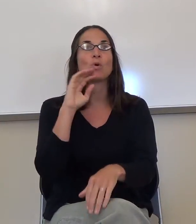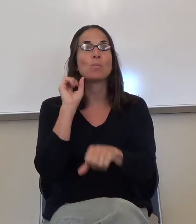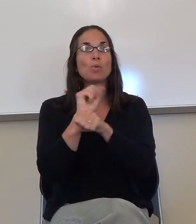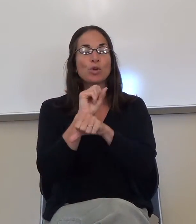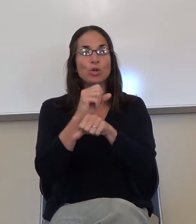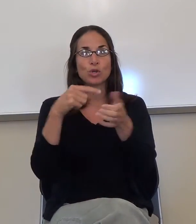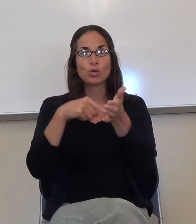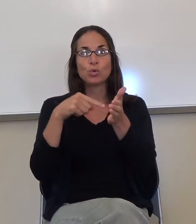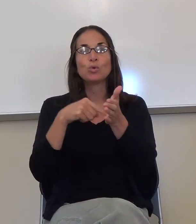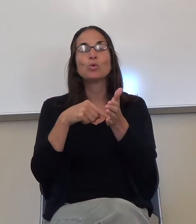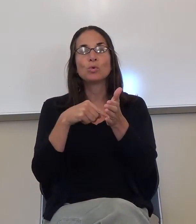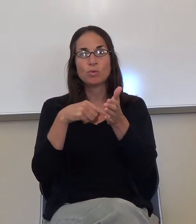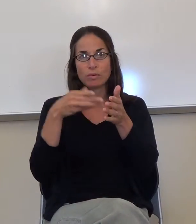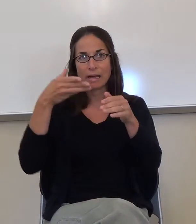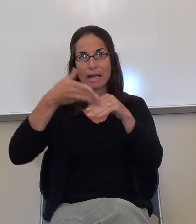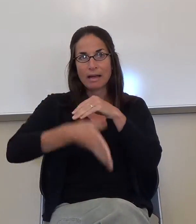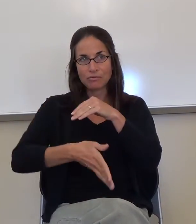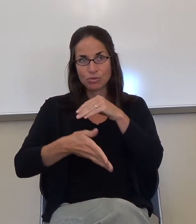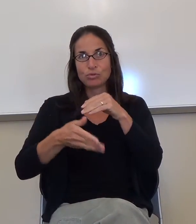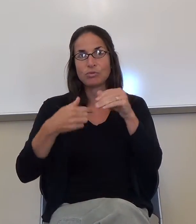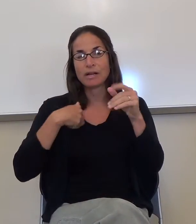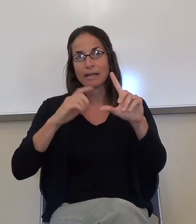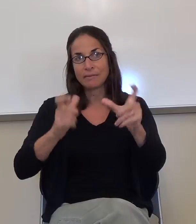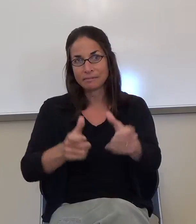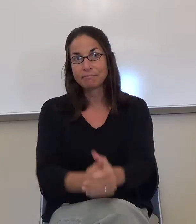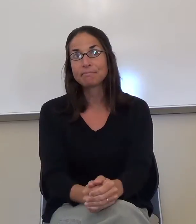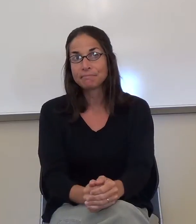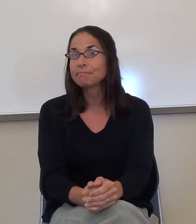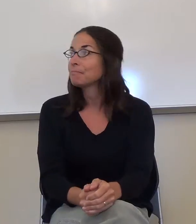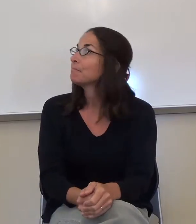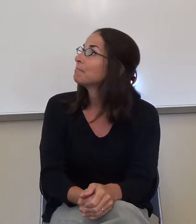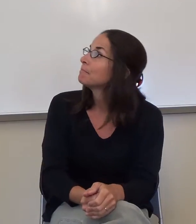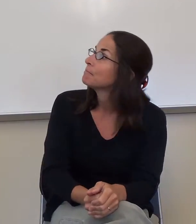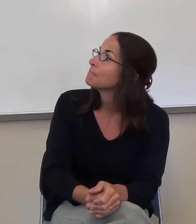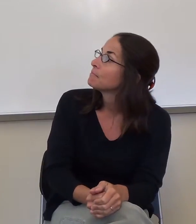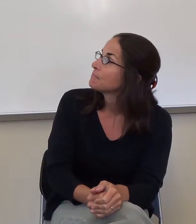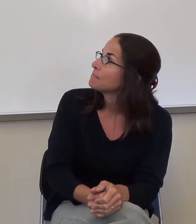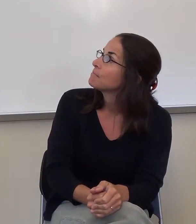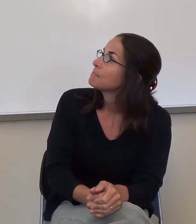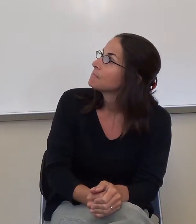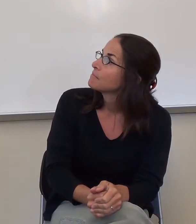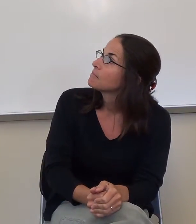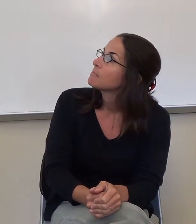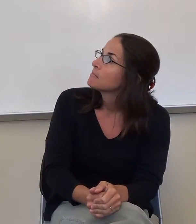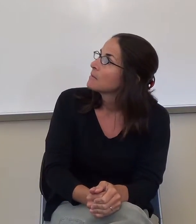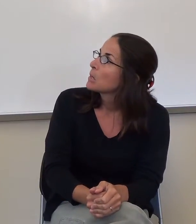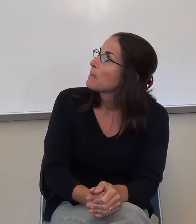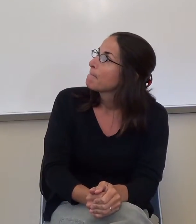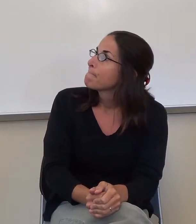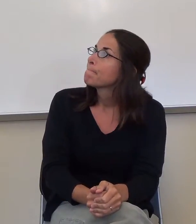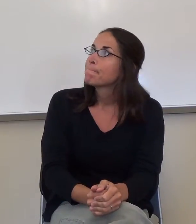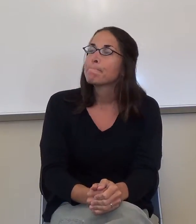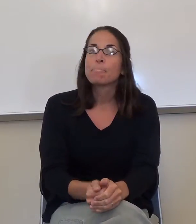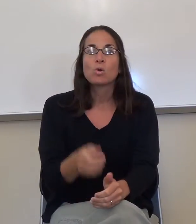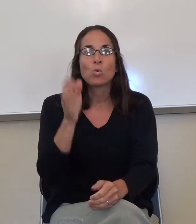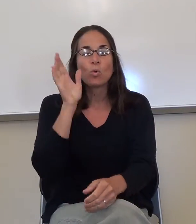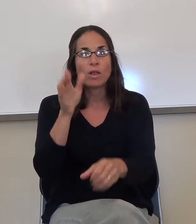class meeting after it's assigned. All right? So we're going to work on homework three a little bit